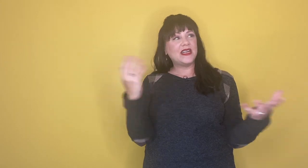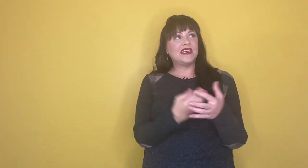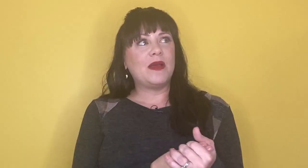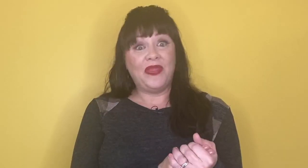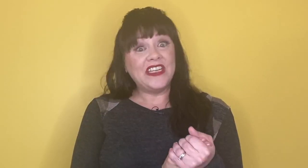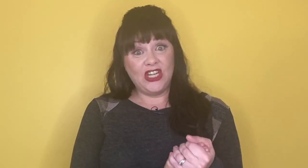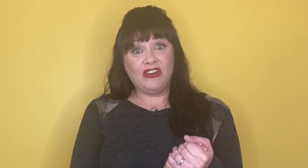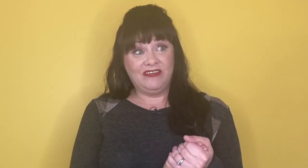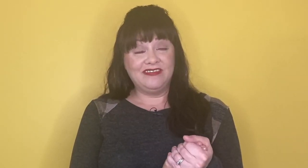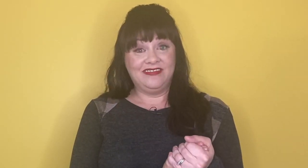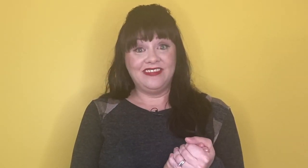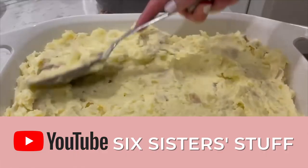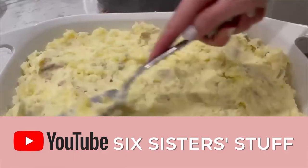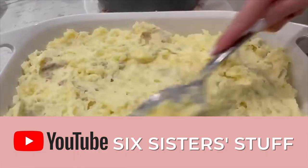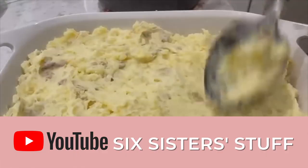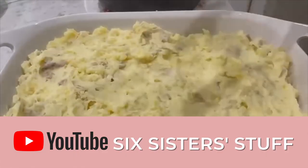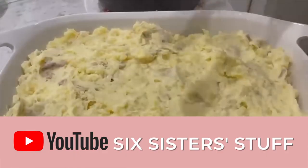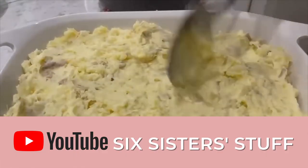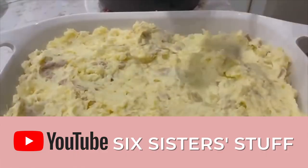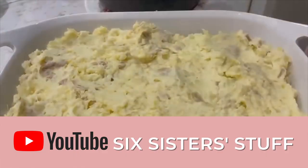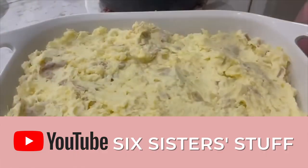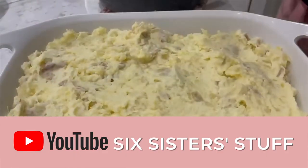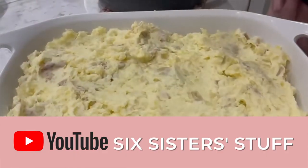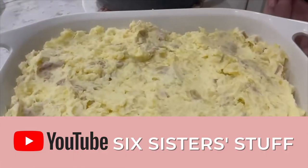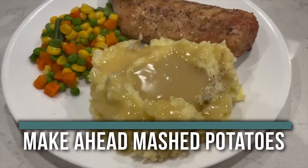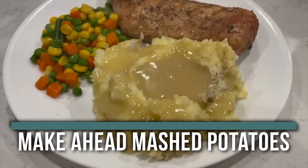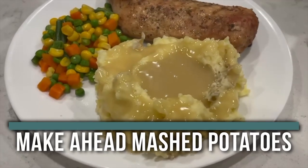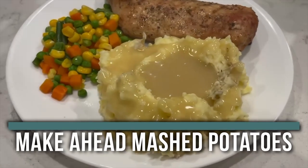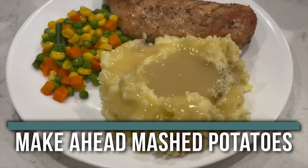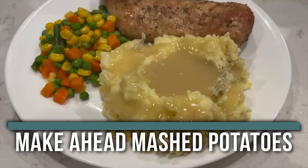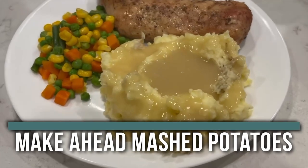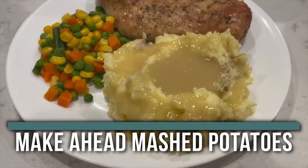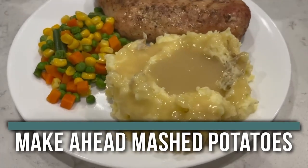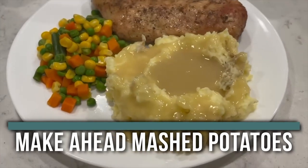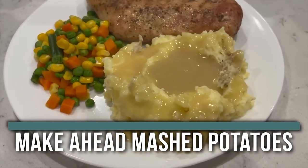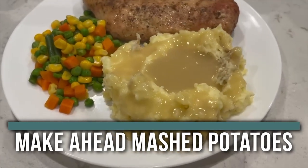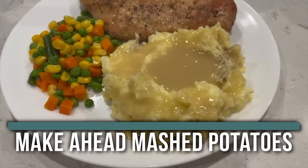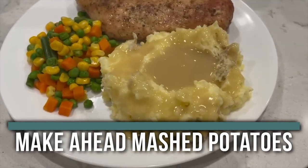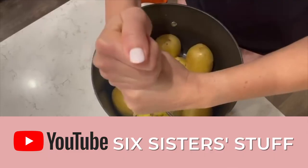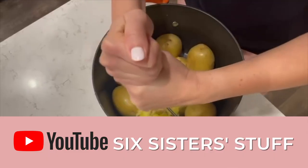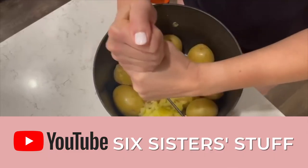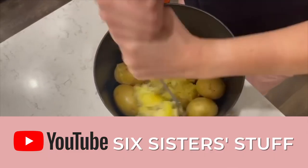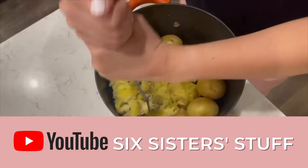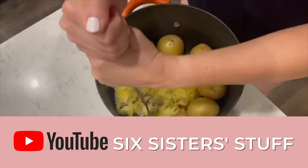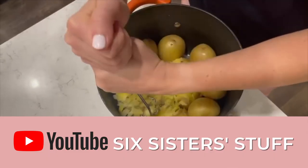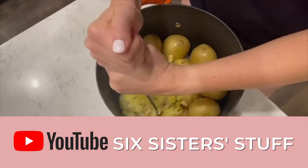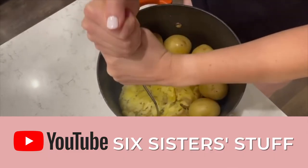But they do. Six sister stuff. Coming in again hot with a make-ahead mashed potato recipe. Yes, please. Anything I can do to